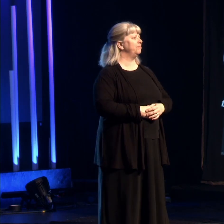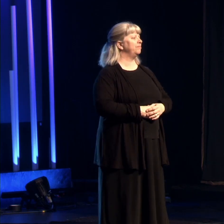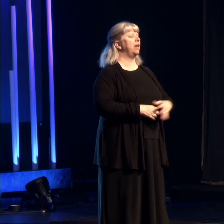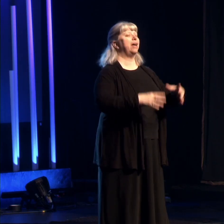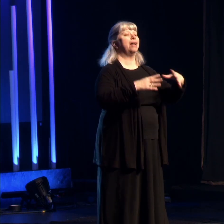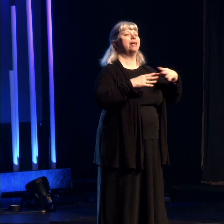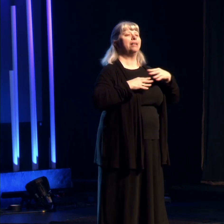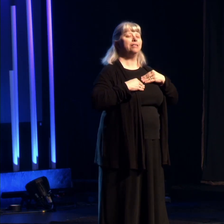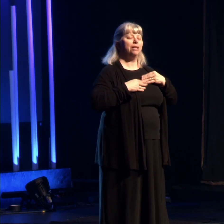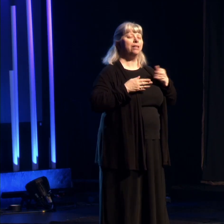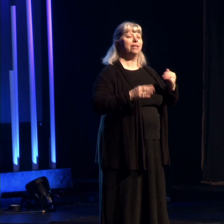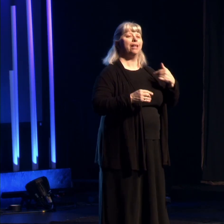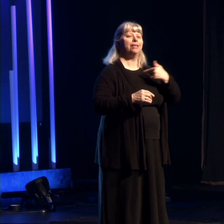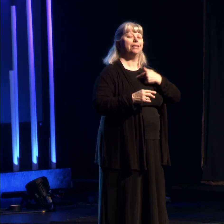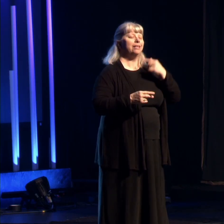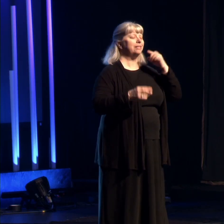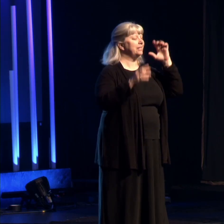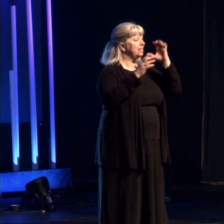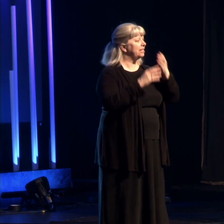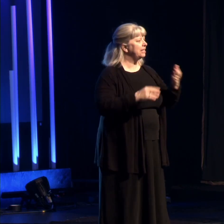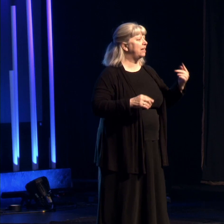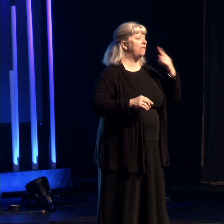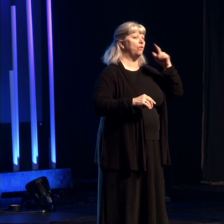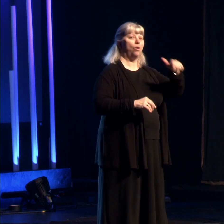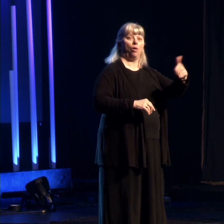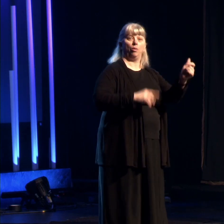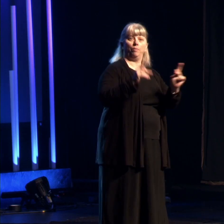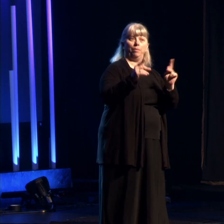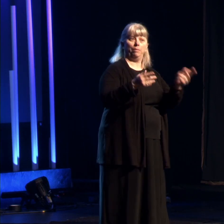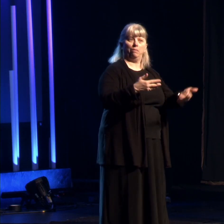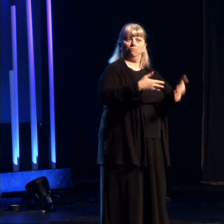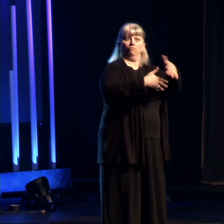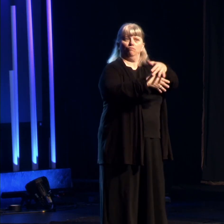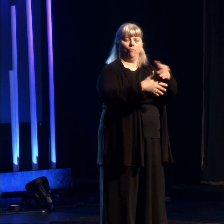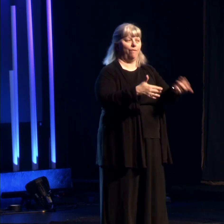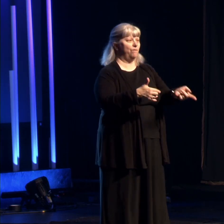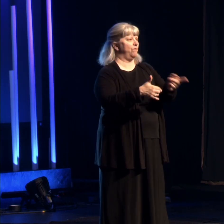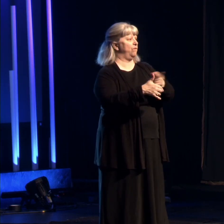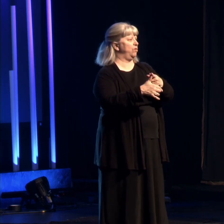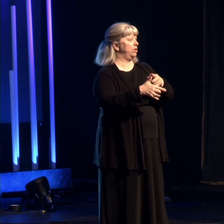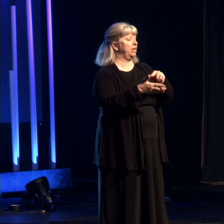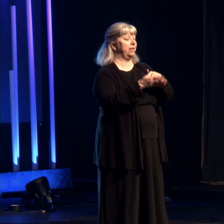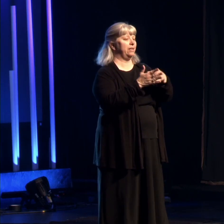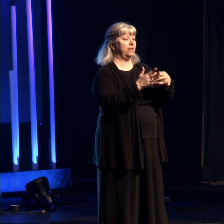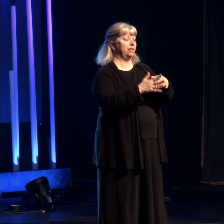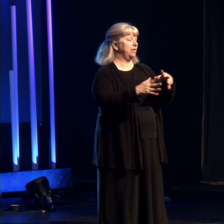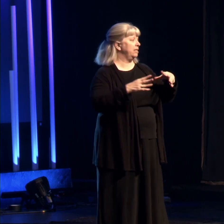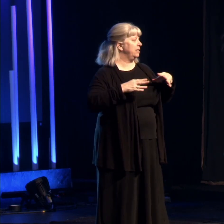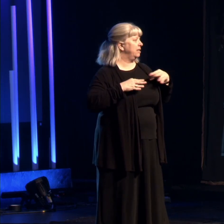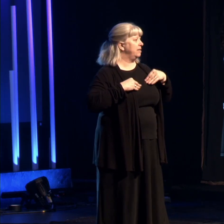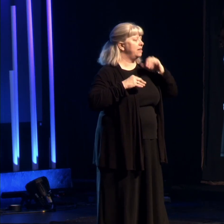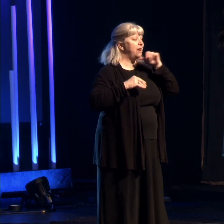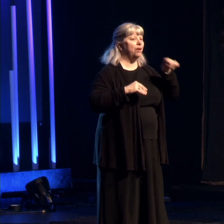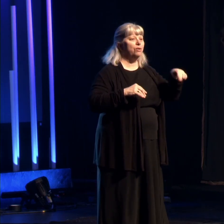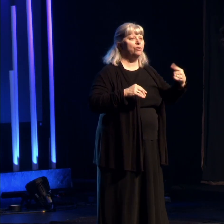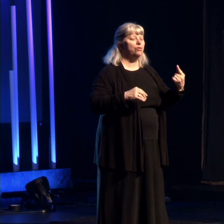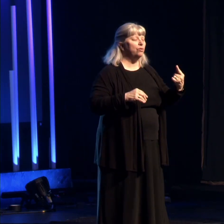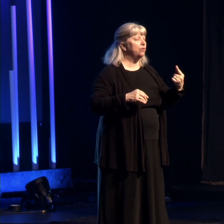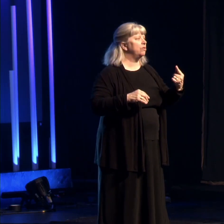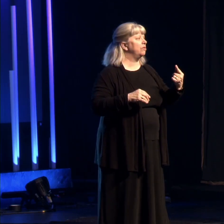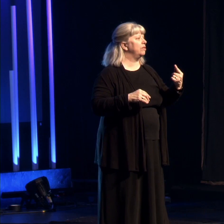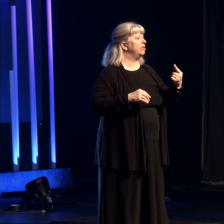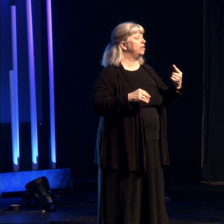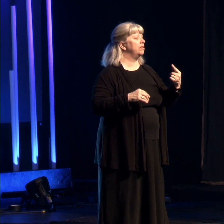Acceptance. allows us to seek things for others first. The intention of acceptance is not to create is,